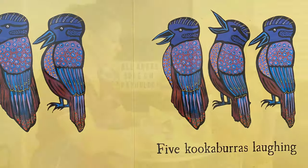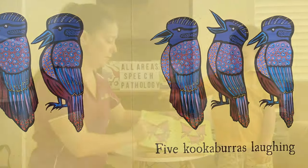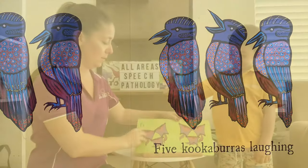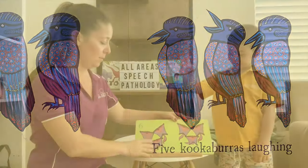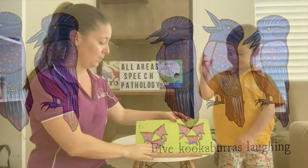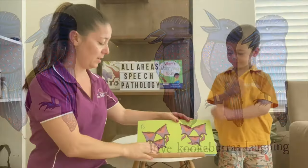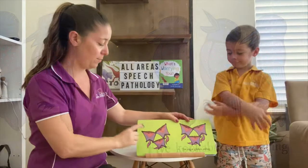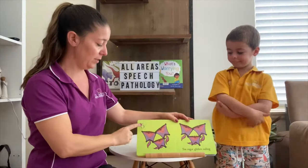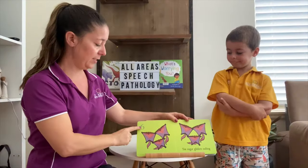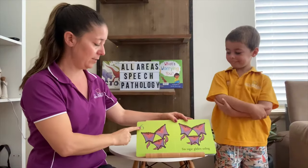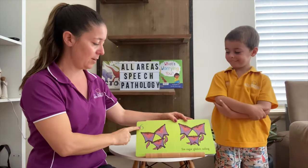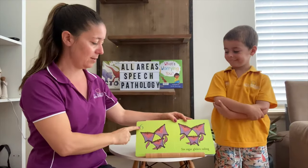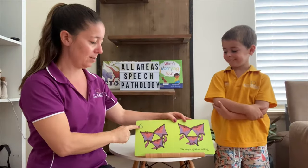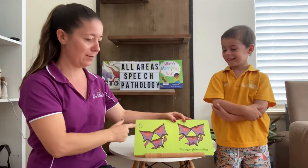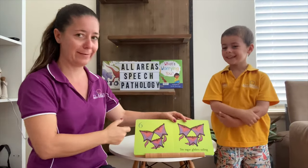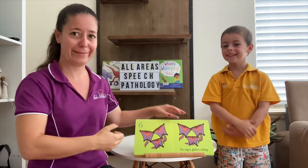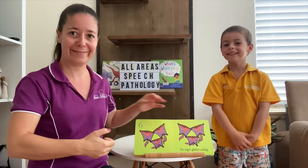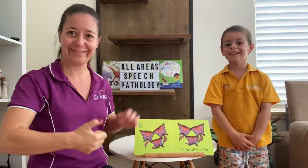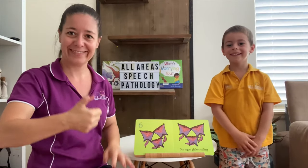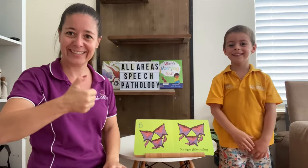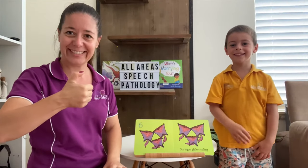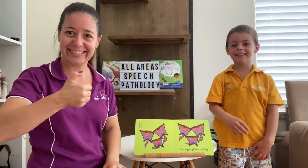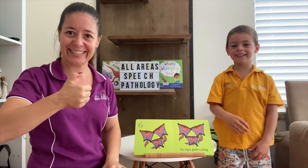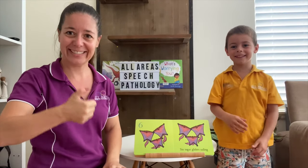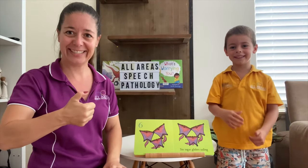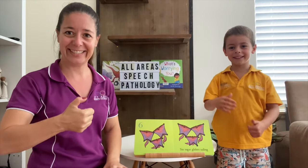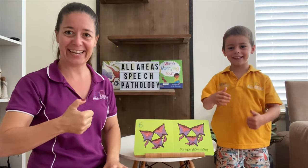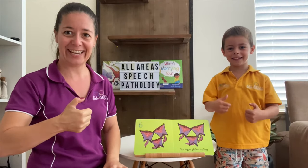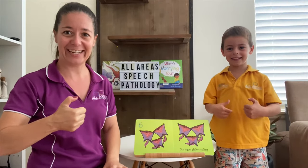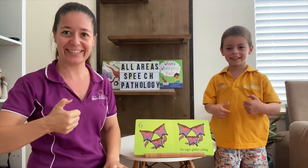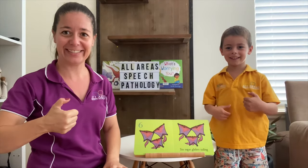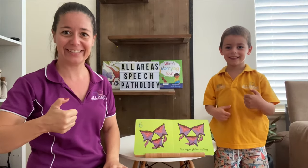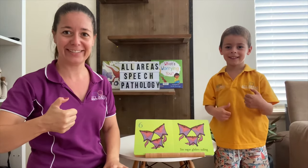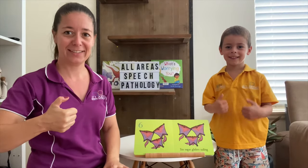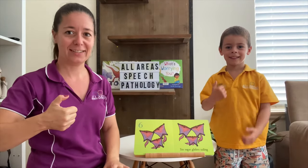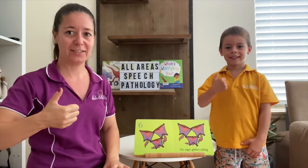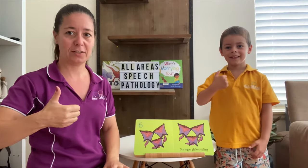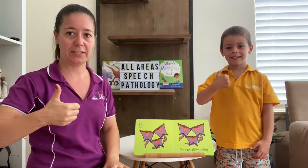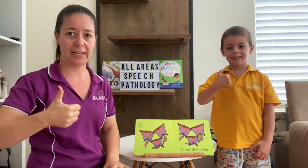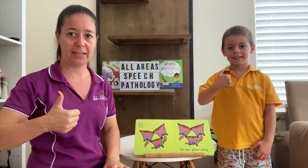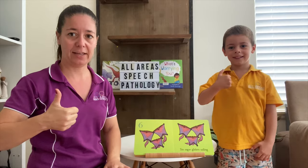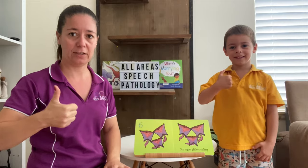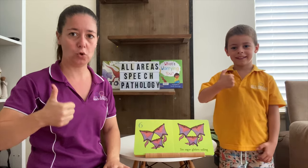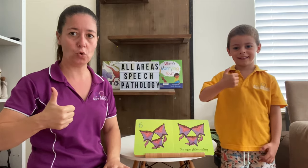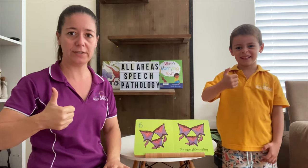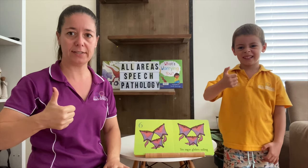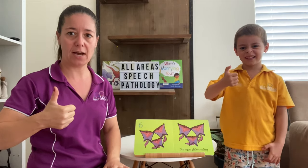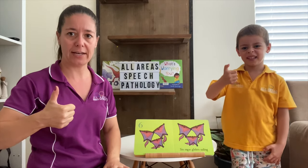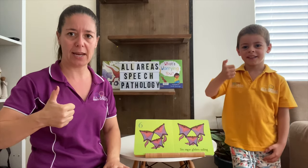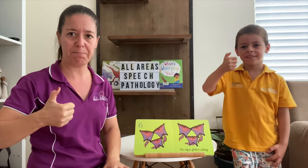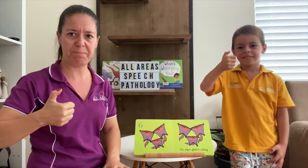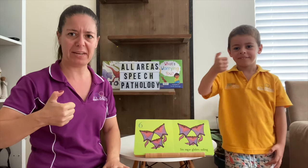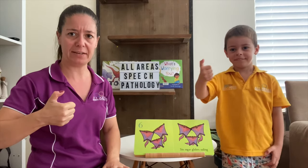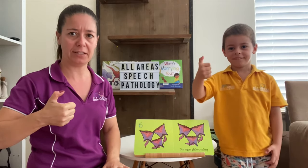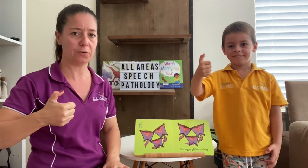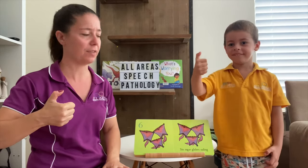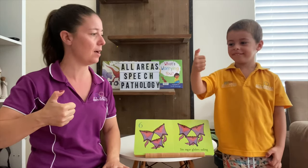What number is this one? Six. So taking that good sign and bending your thumb.